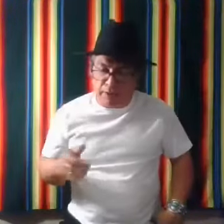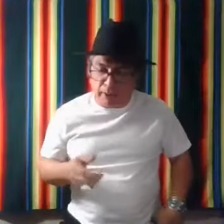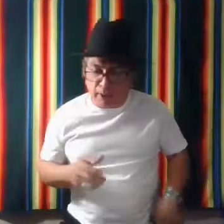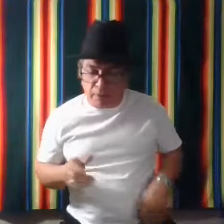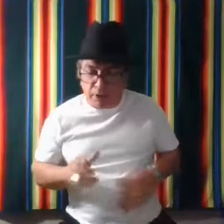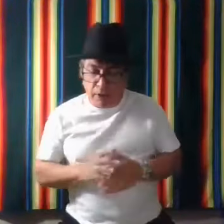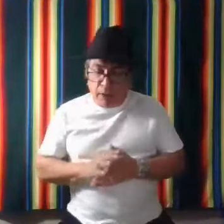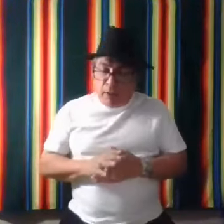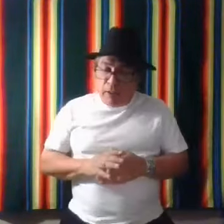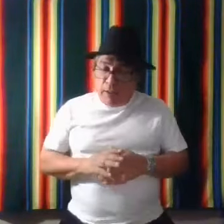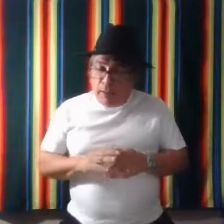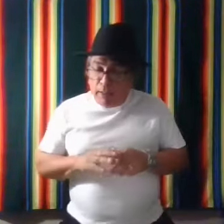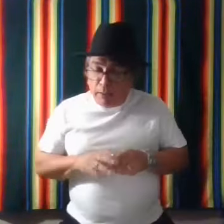our sign language. Um,